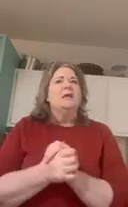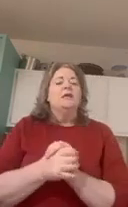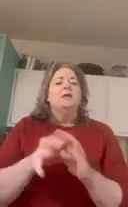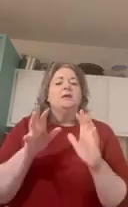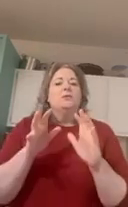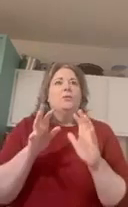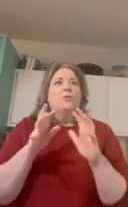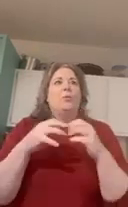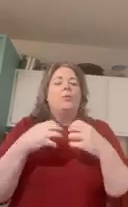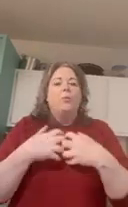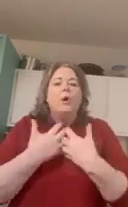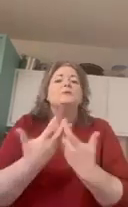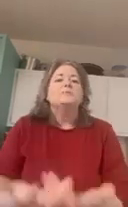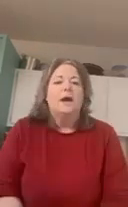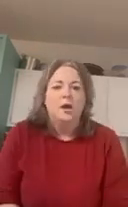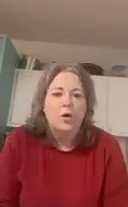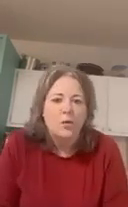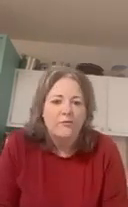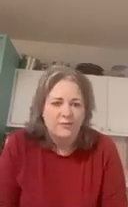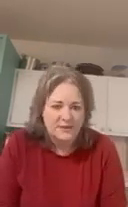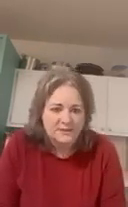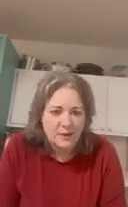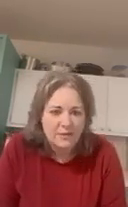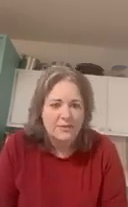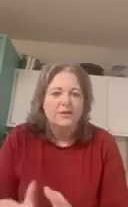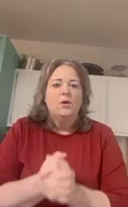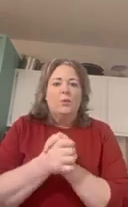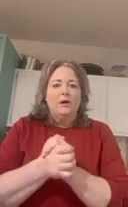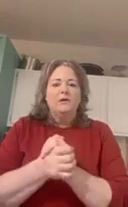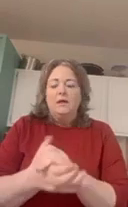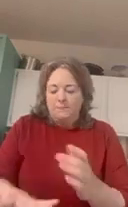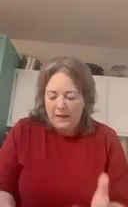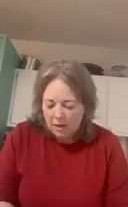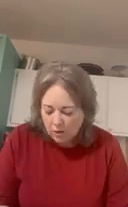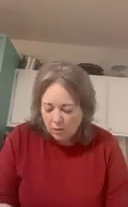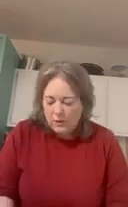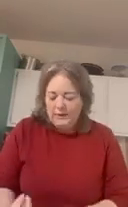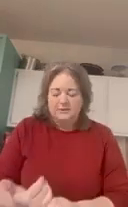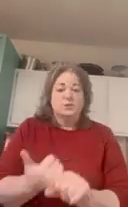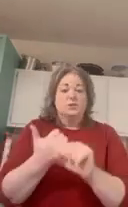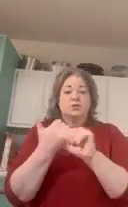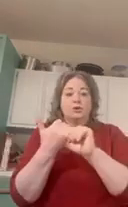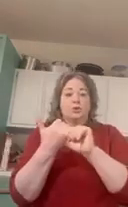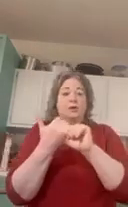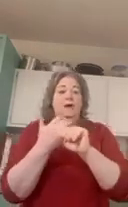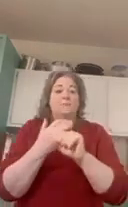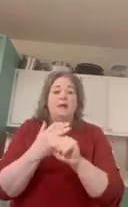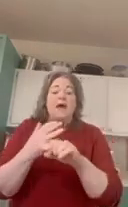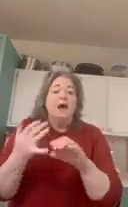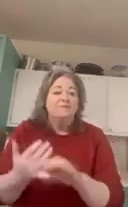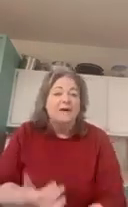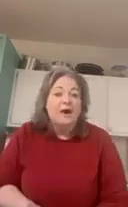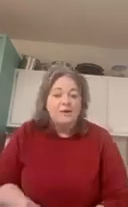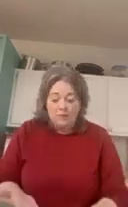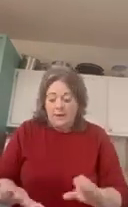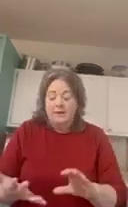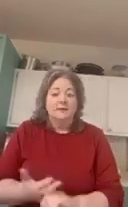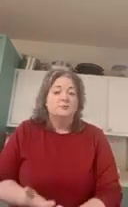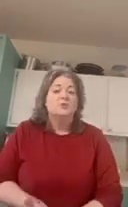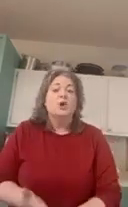what was my goal for this month well my goal was to evaluate and observe